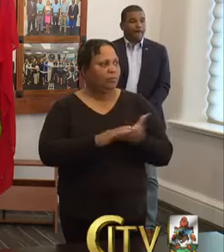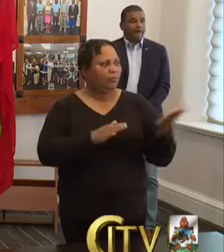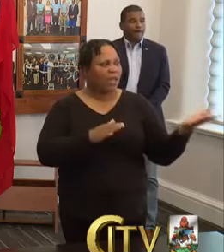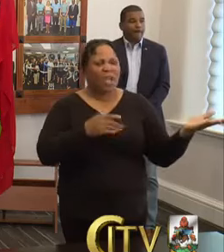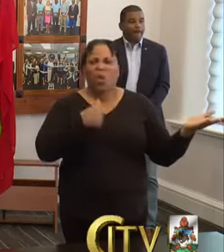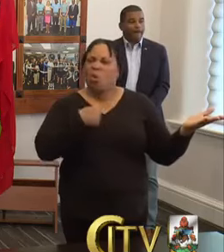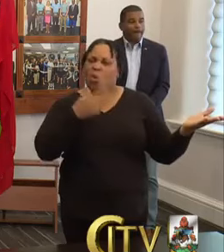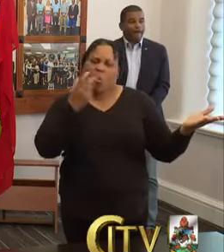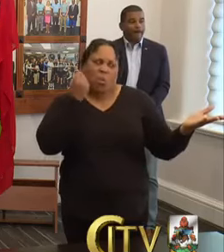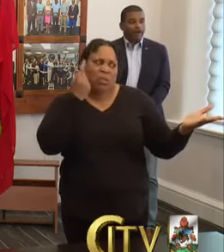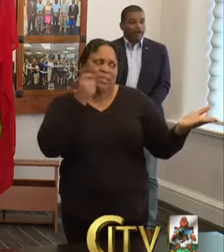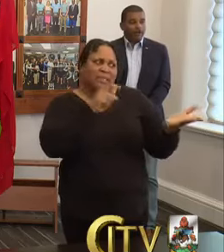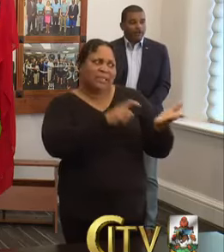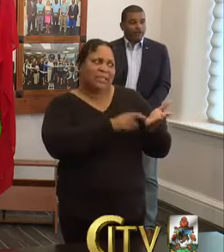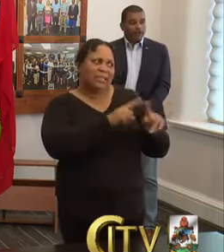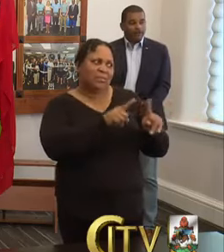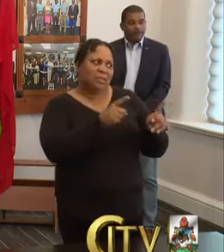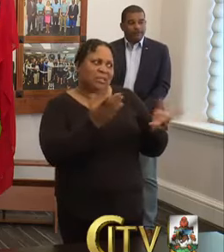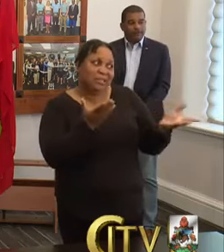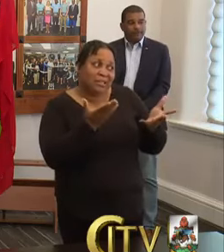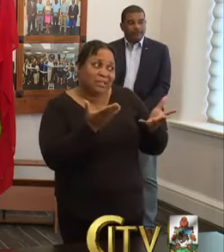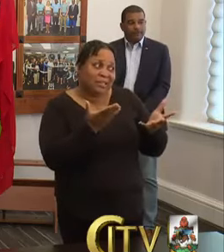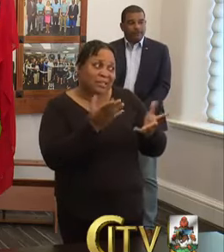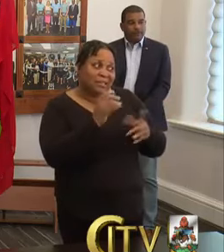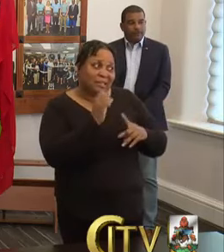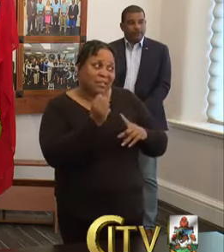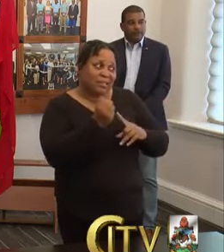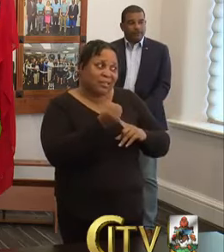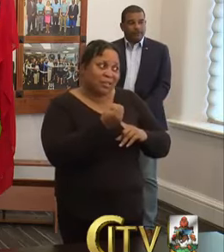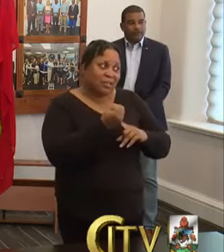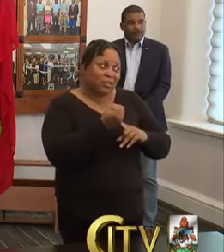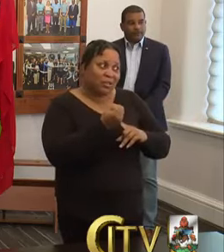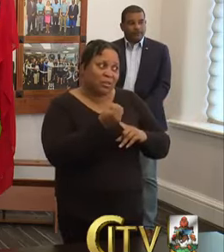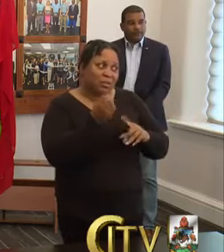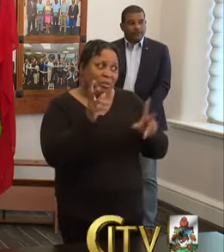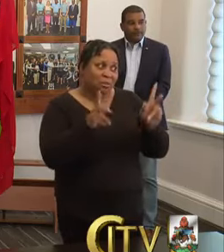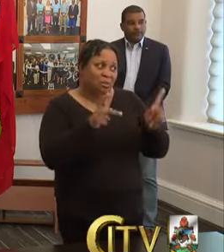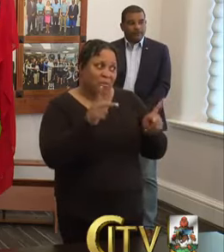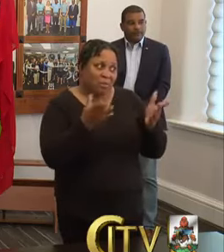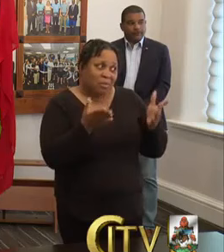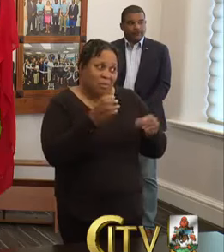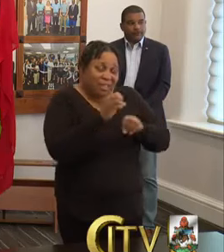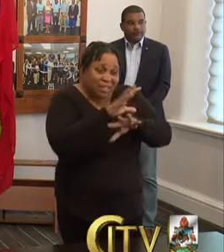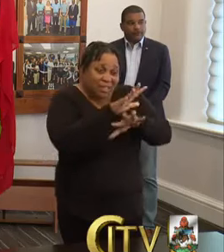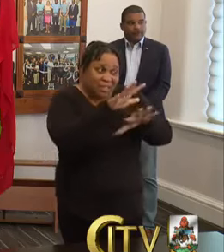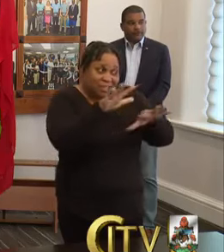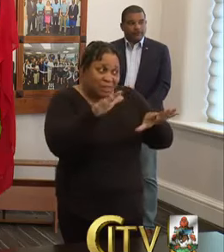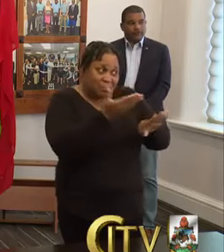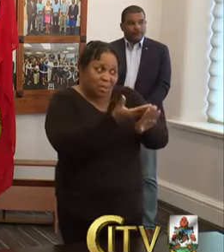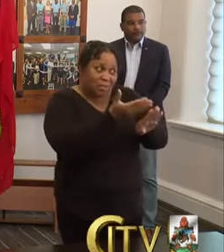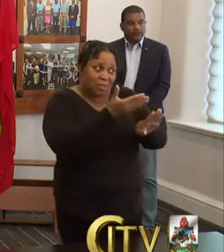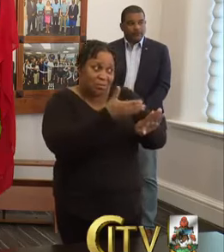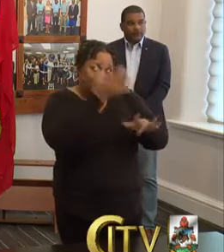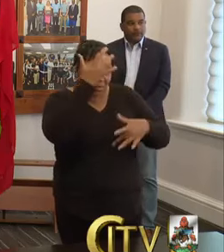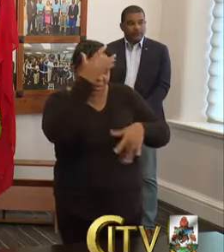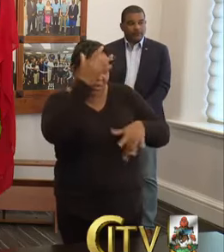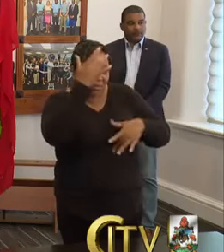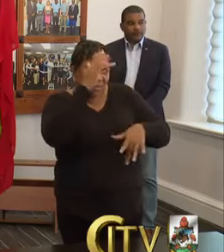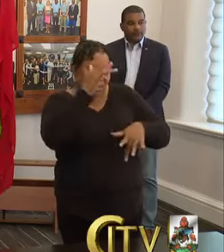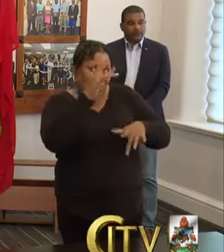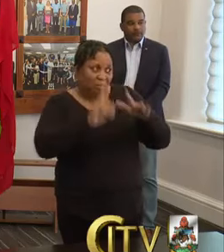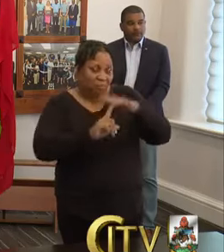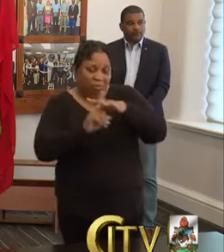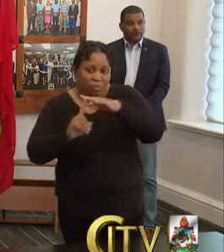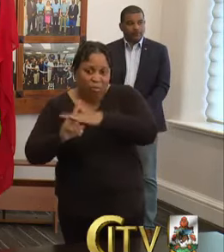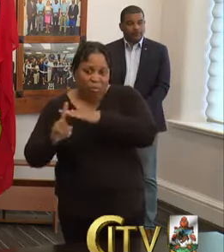understand this, but isn't it the case that people may have been, I guess, spreading the virus prior to showing symptoms, at which point, obviously,